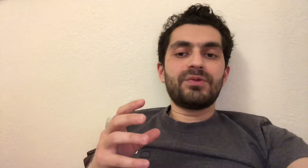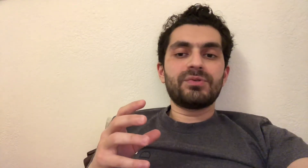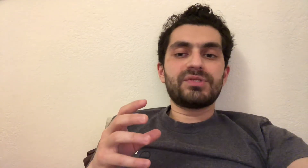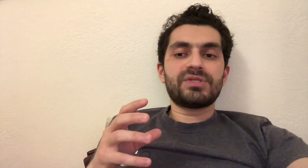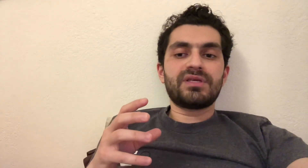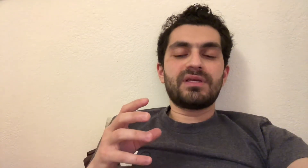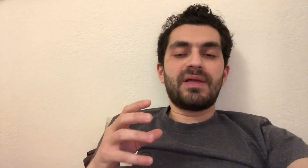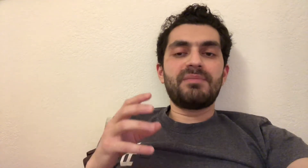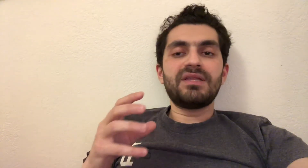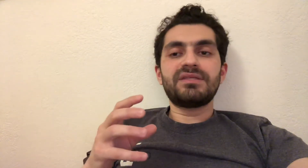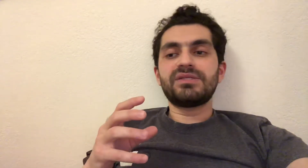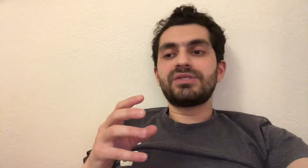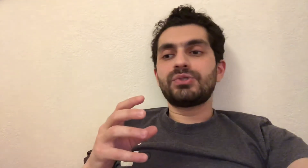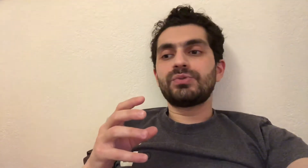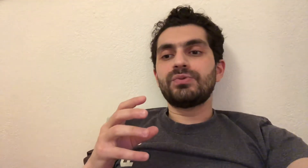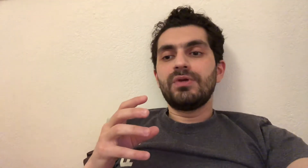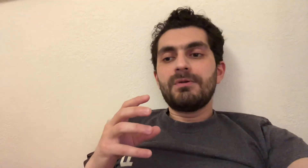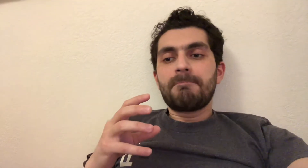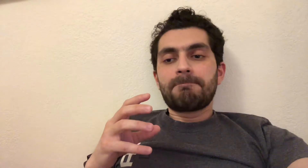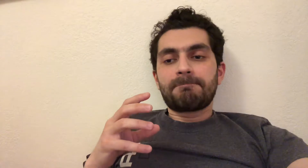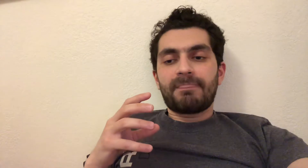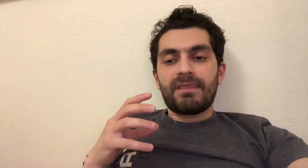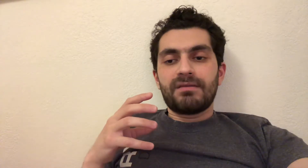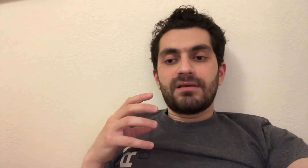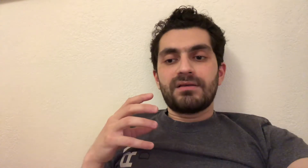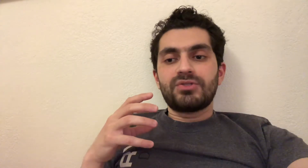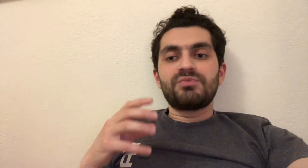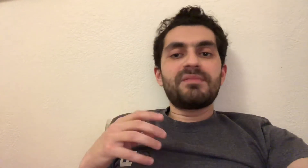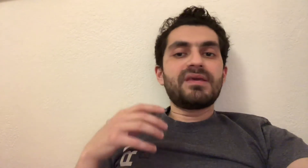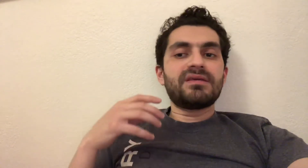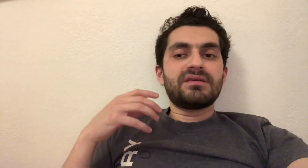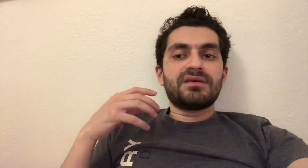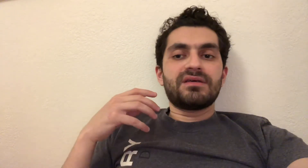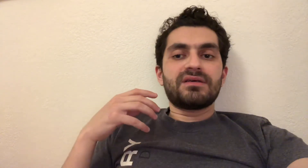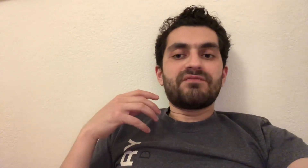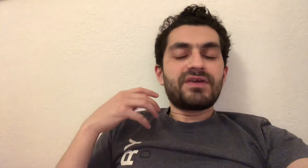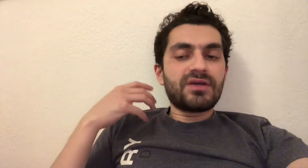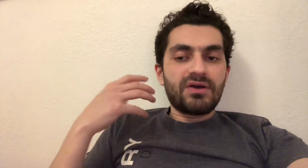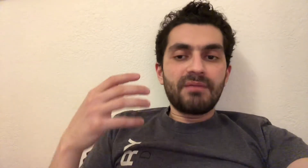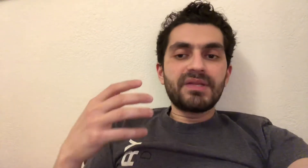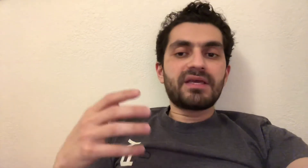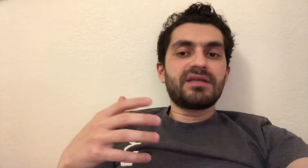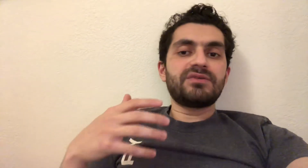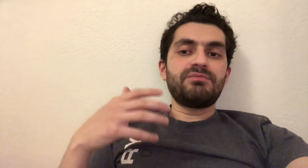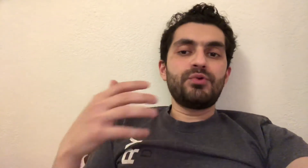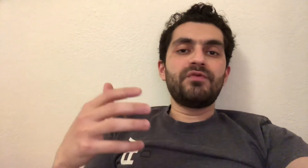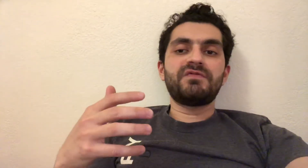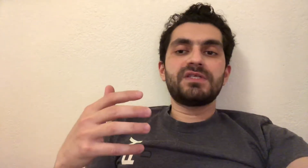those abilities to mimic very complicated moves